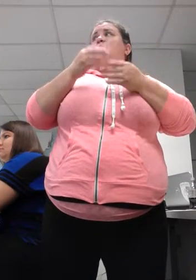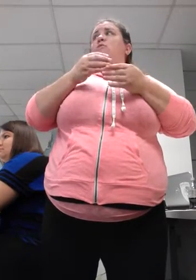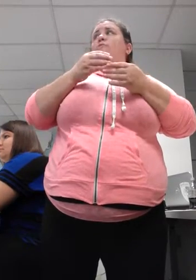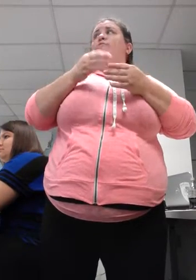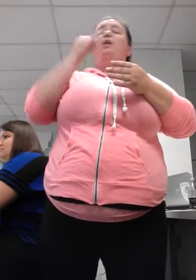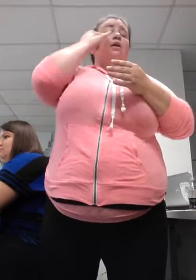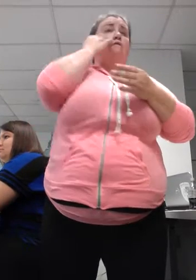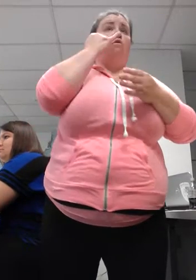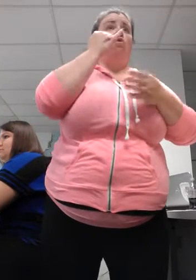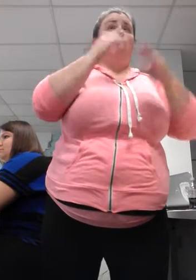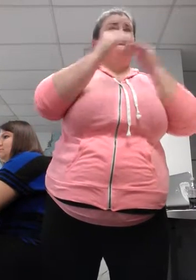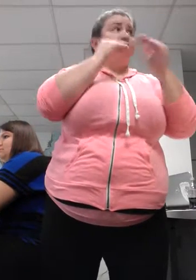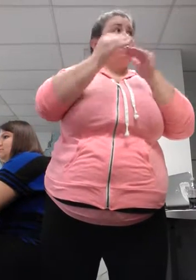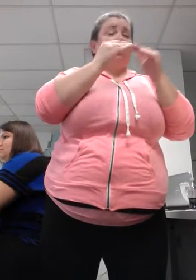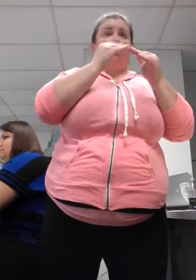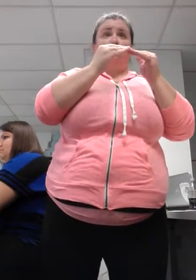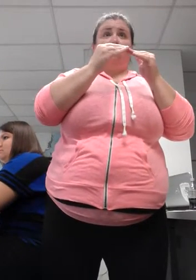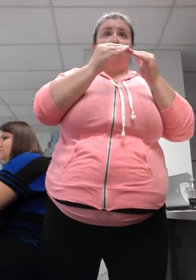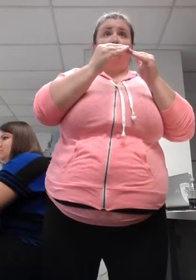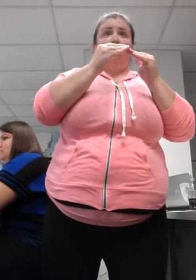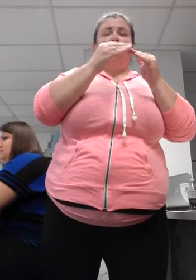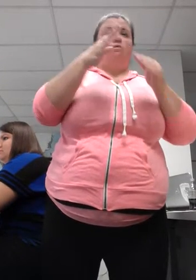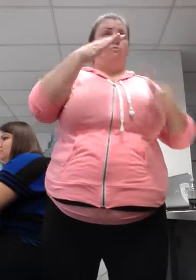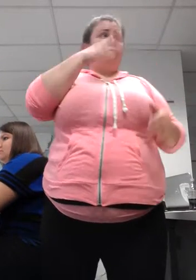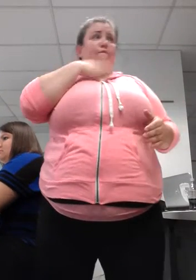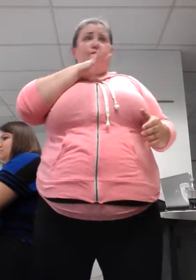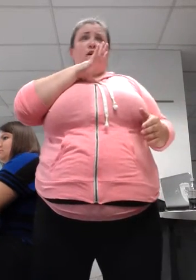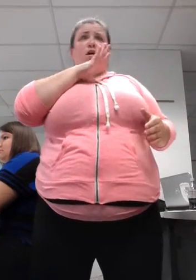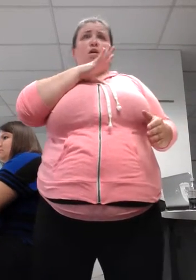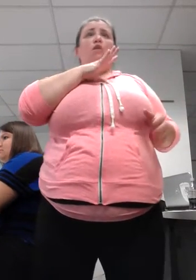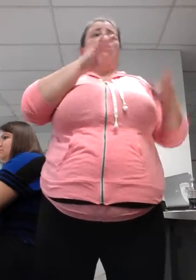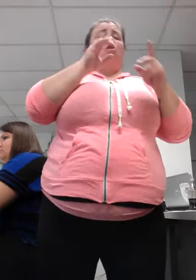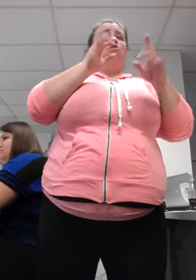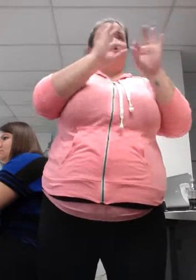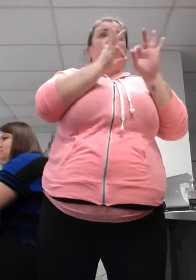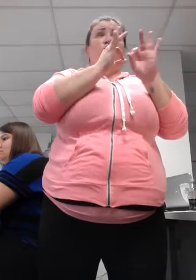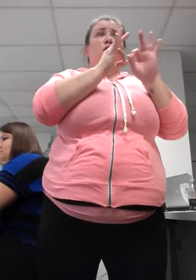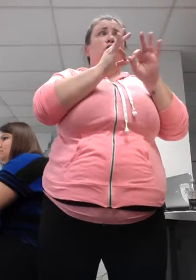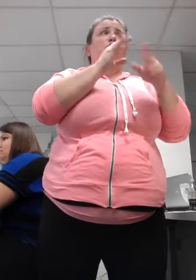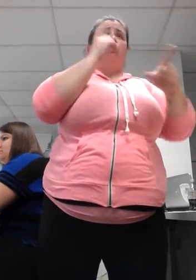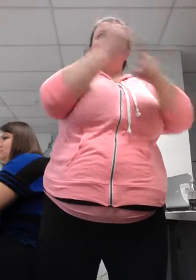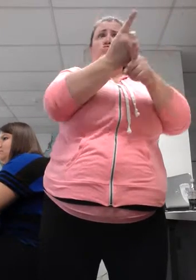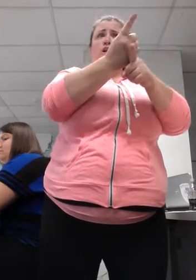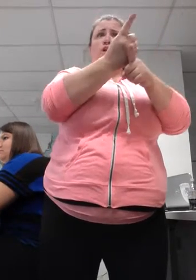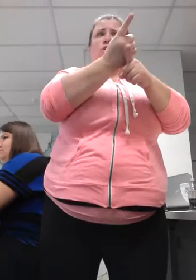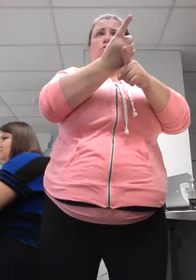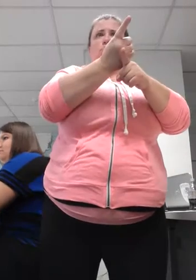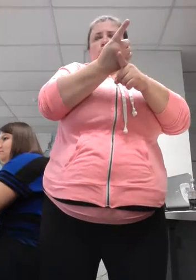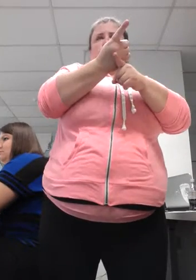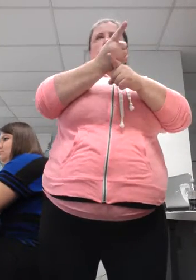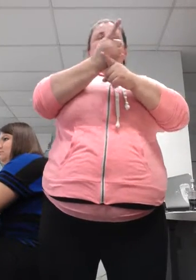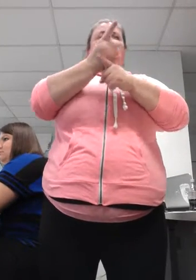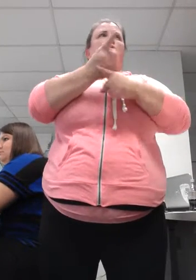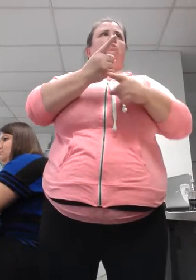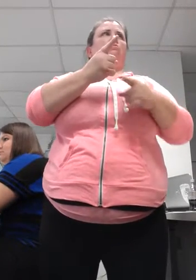no error. It wipes out the error. Does that make sense? So big deal. You made an error. You used the wrong sign choice.